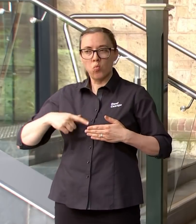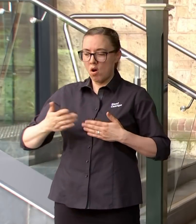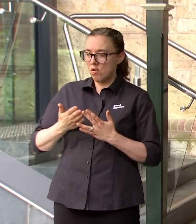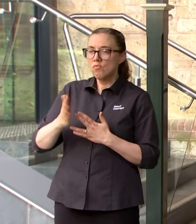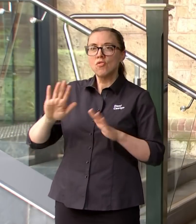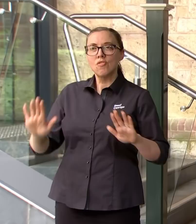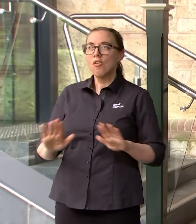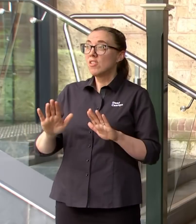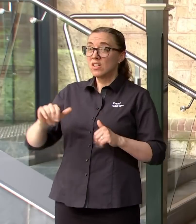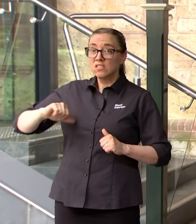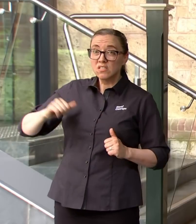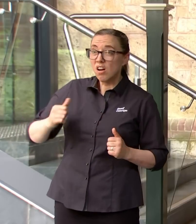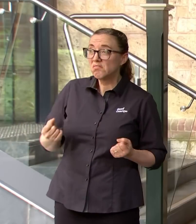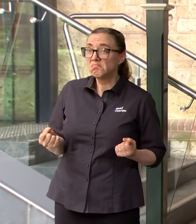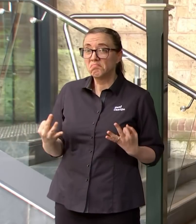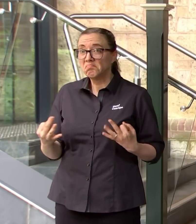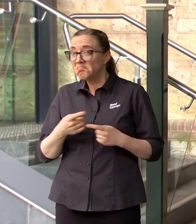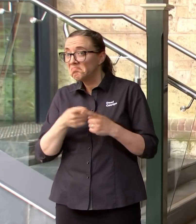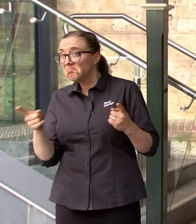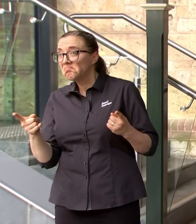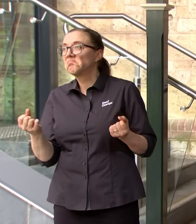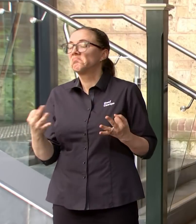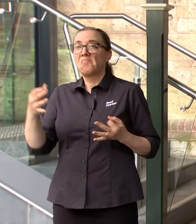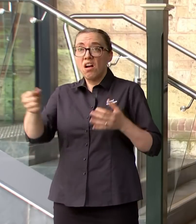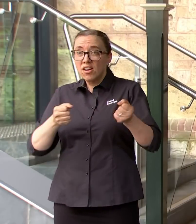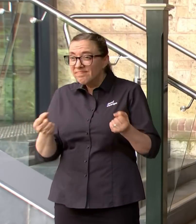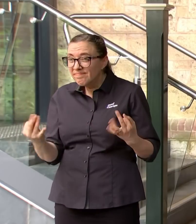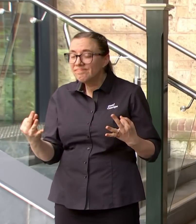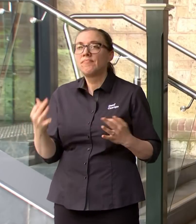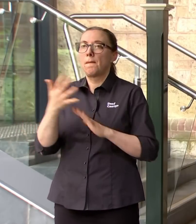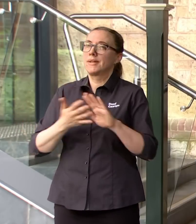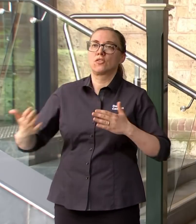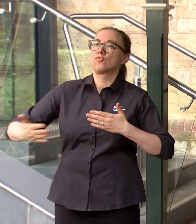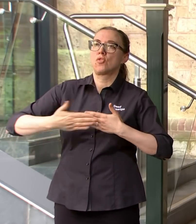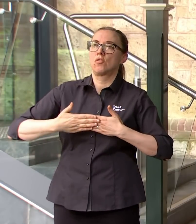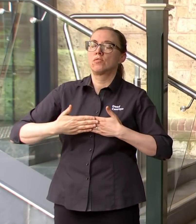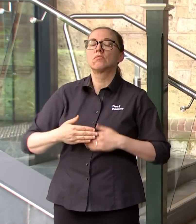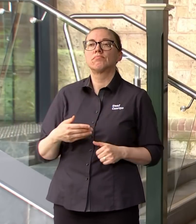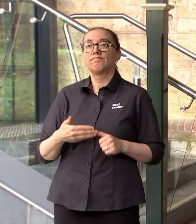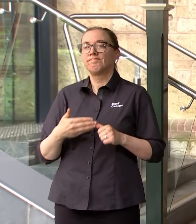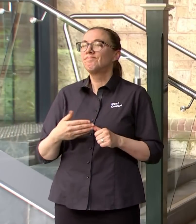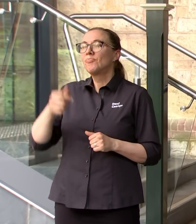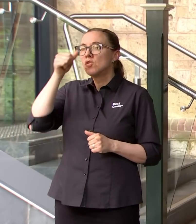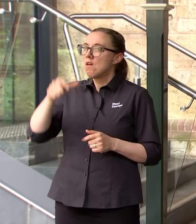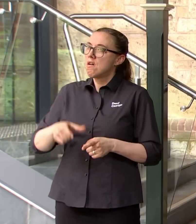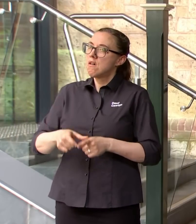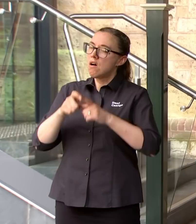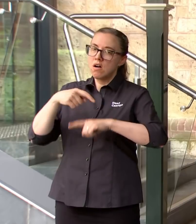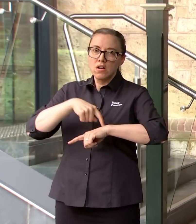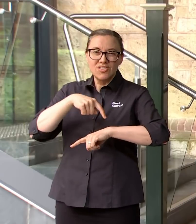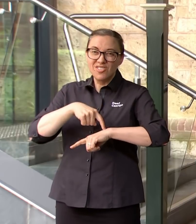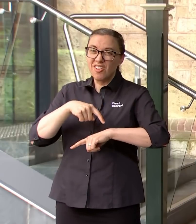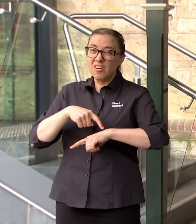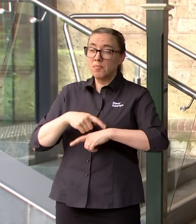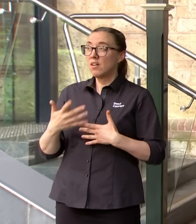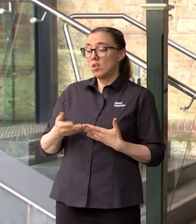look it's a very tough one and we're going to see further disruptions right across Australia